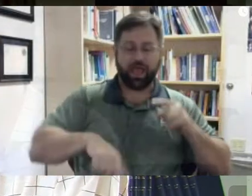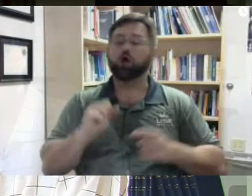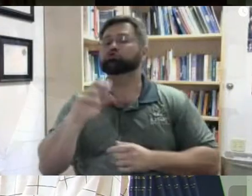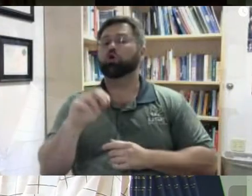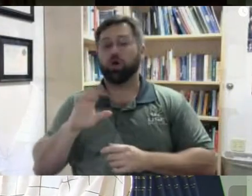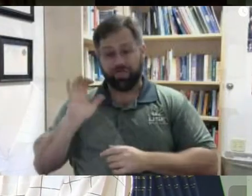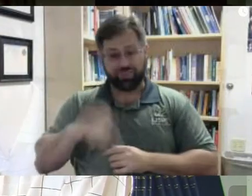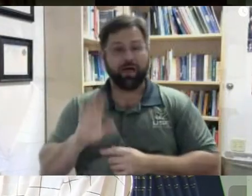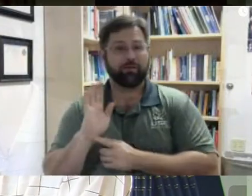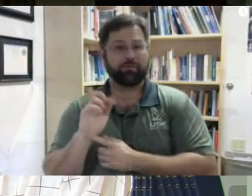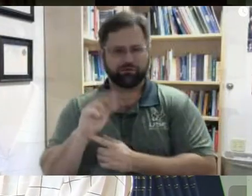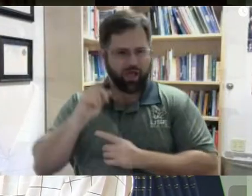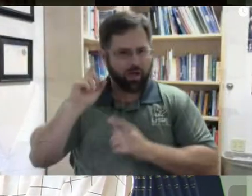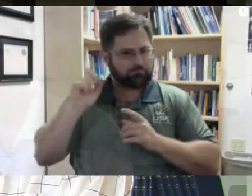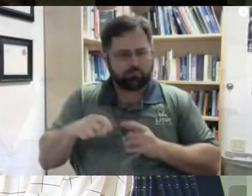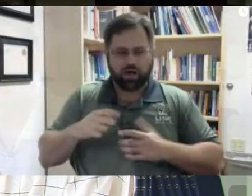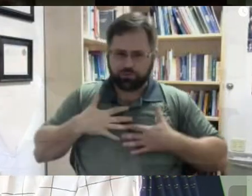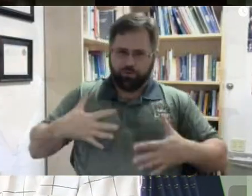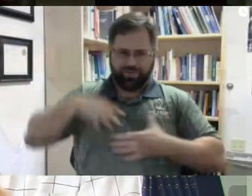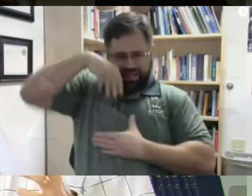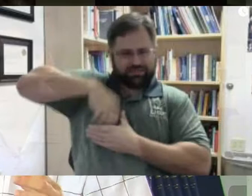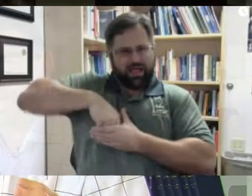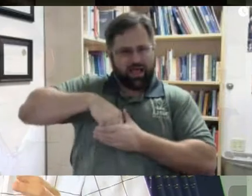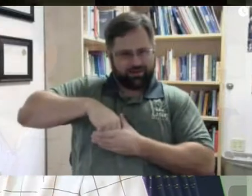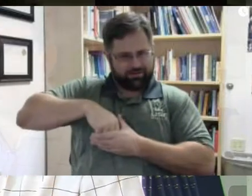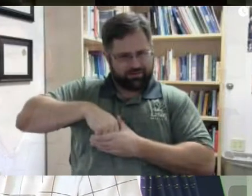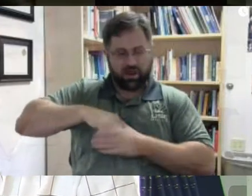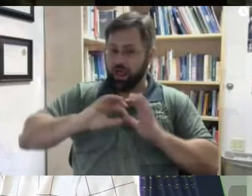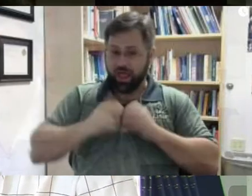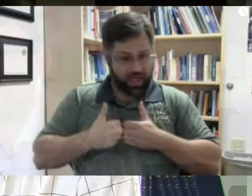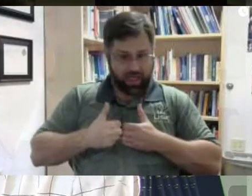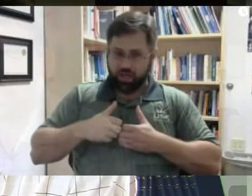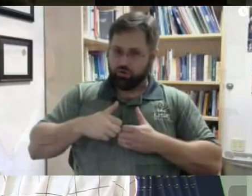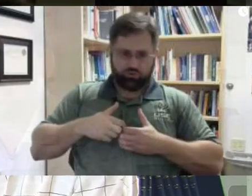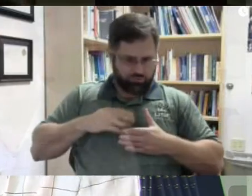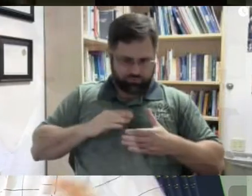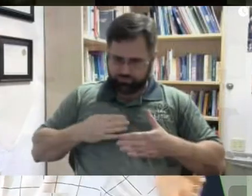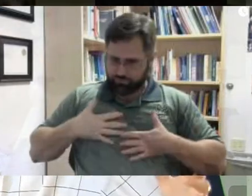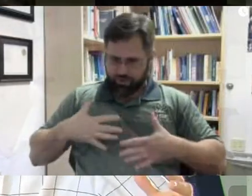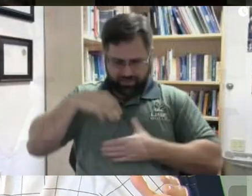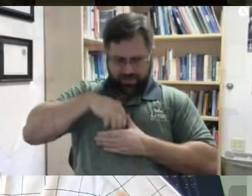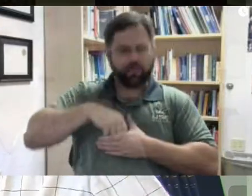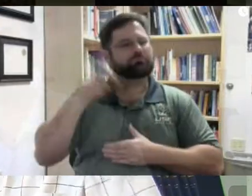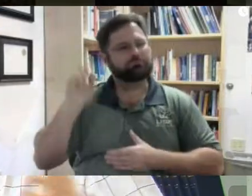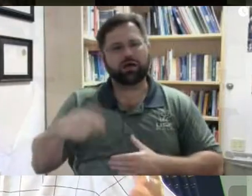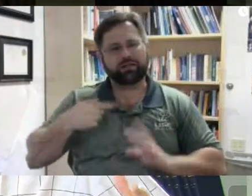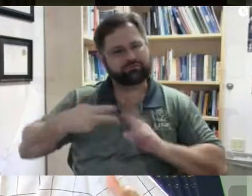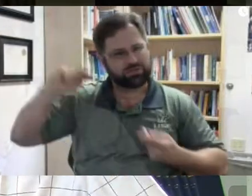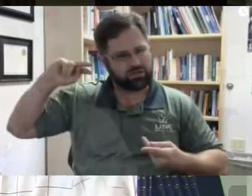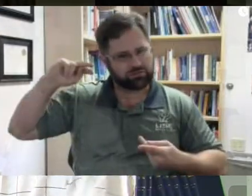with that is that they require genes to control it. And the bigger a bacteria is, the more copies of its genome it